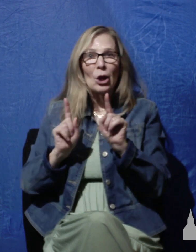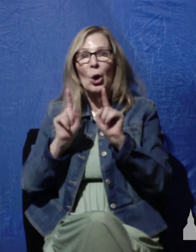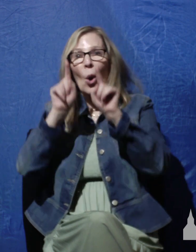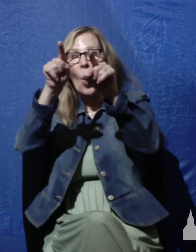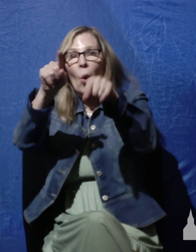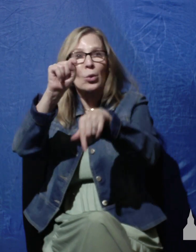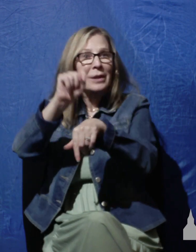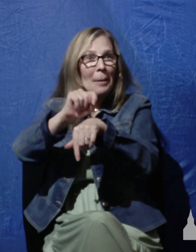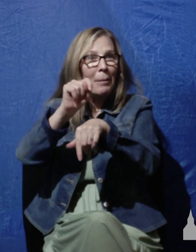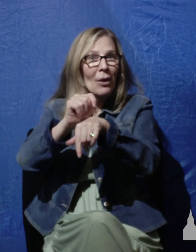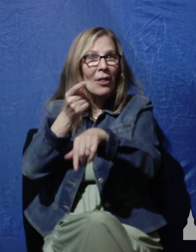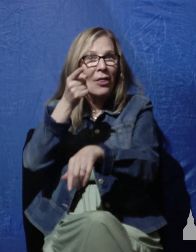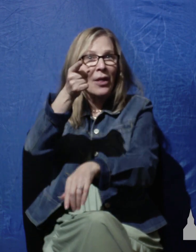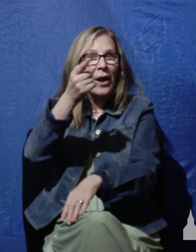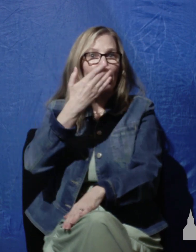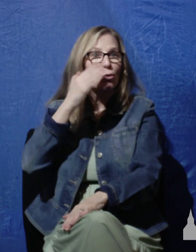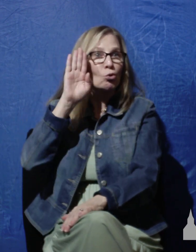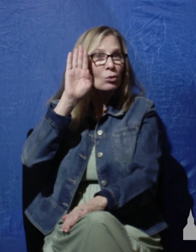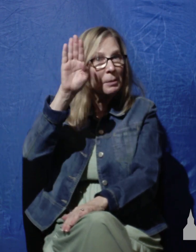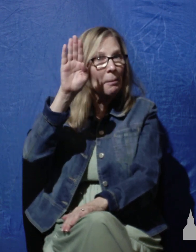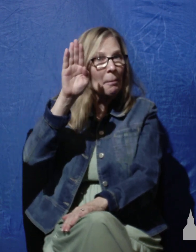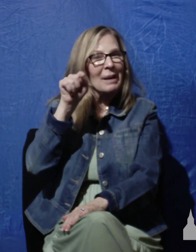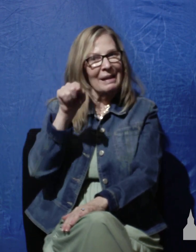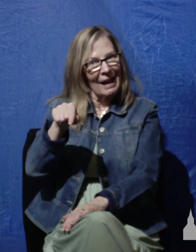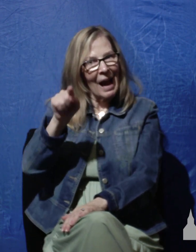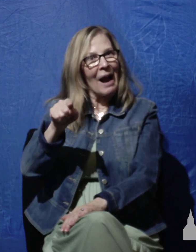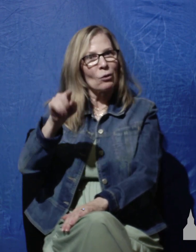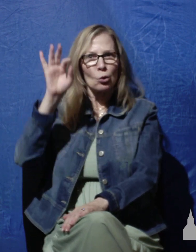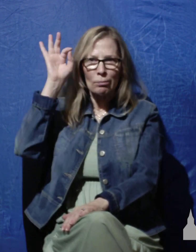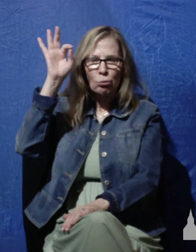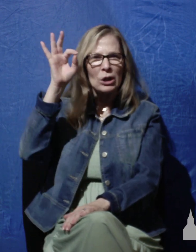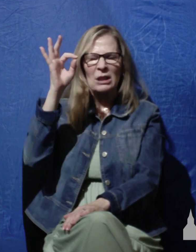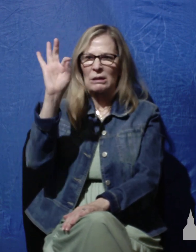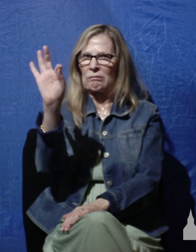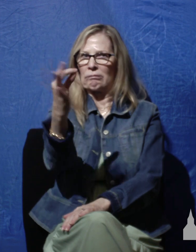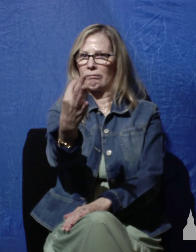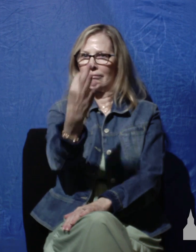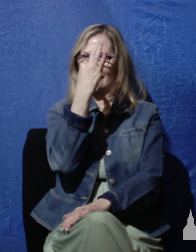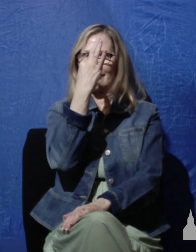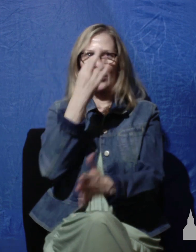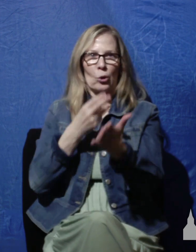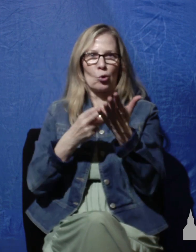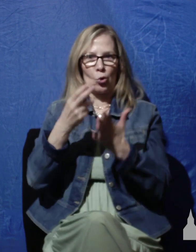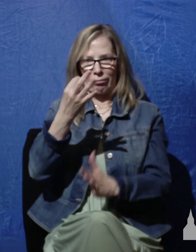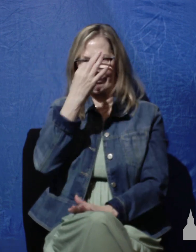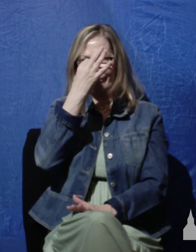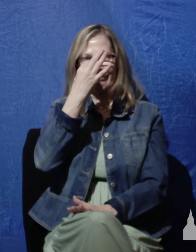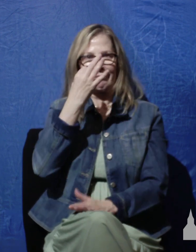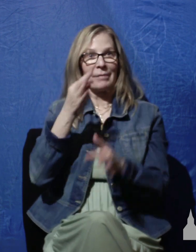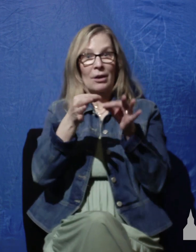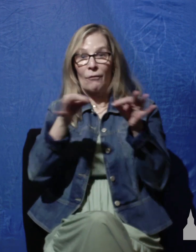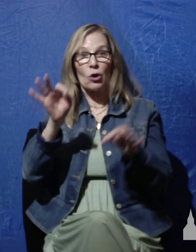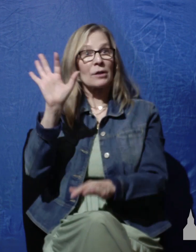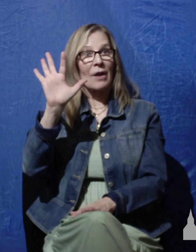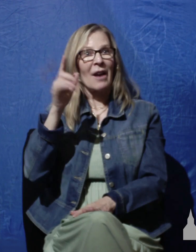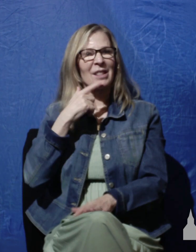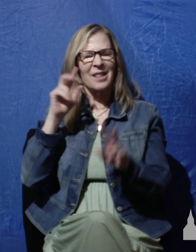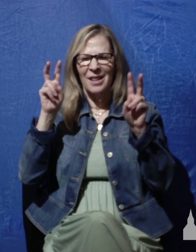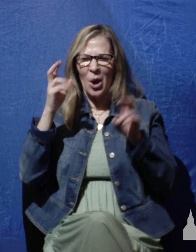in Jerusalem, he had to start preaching the truth to himself. And here's what he says in verse 5. Why are you in despair, O my